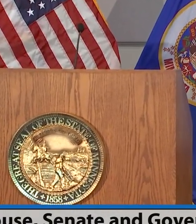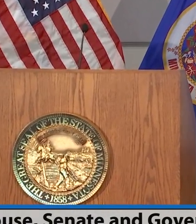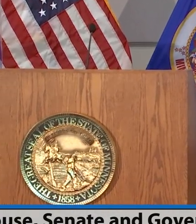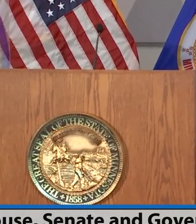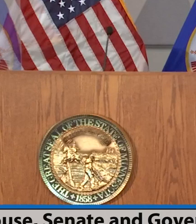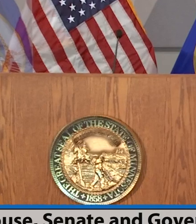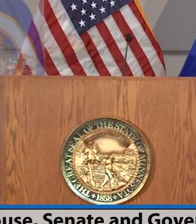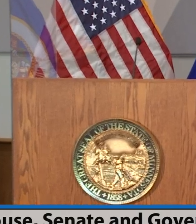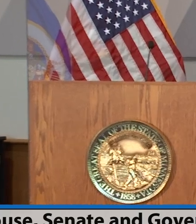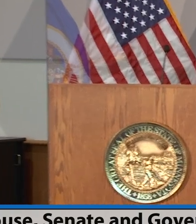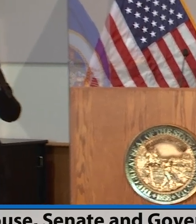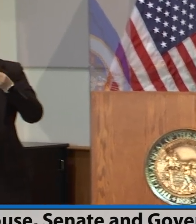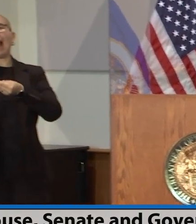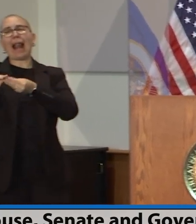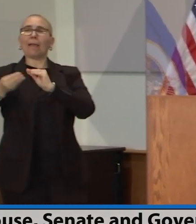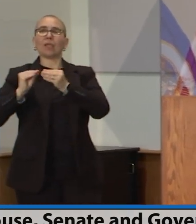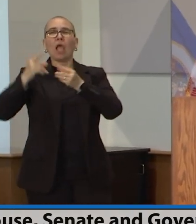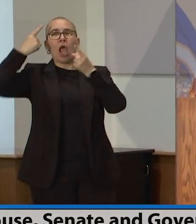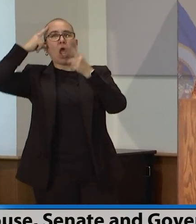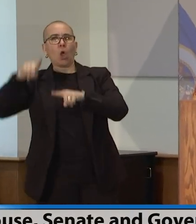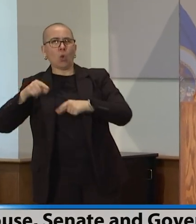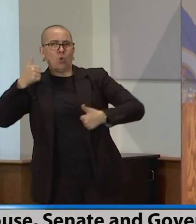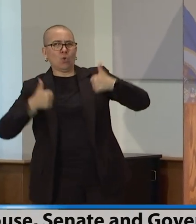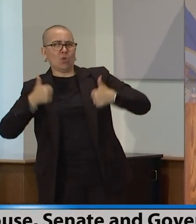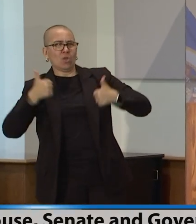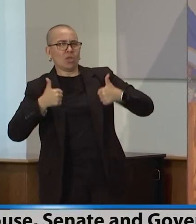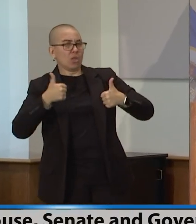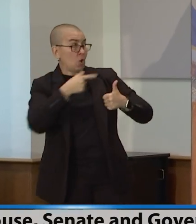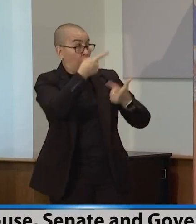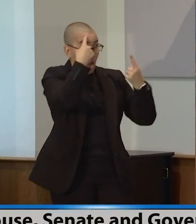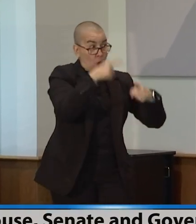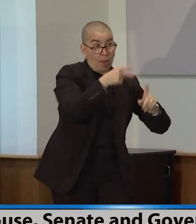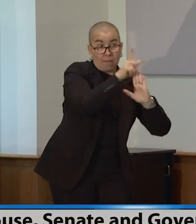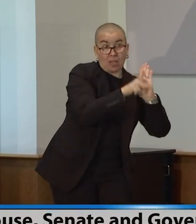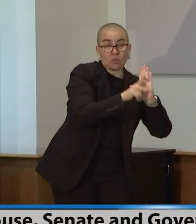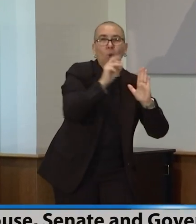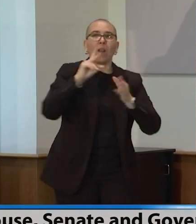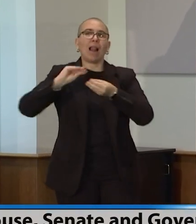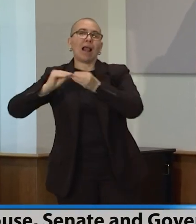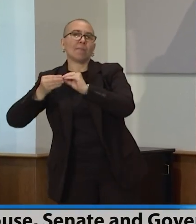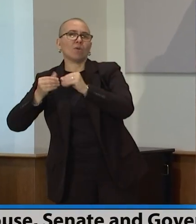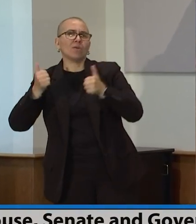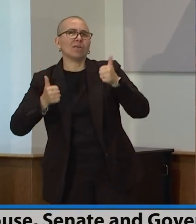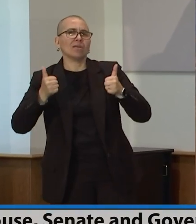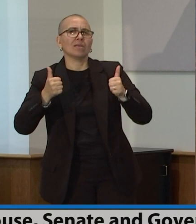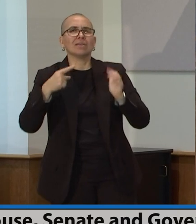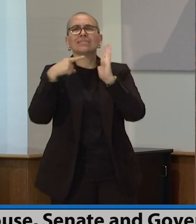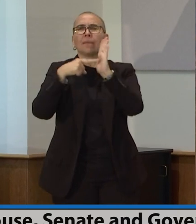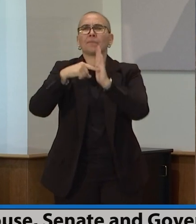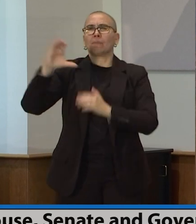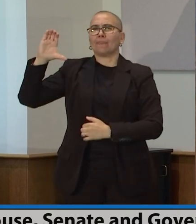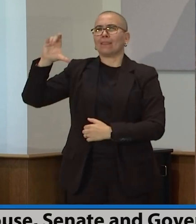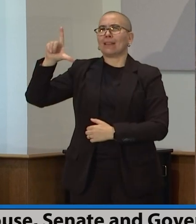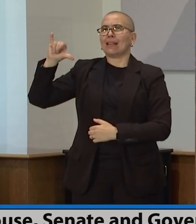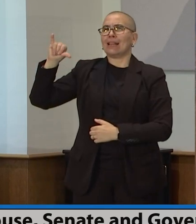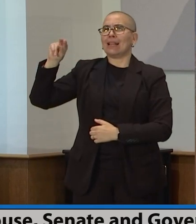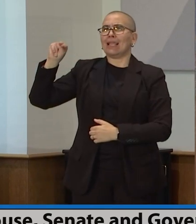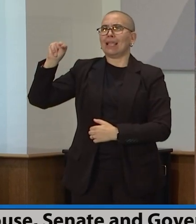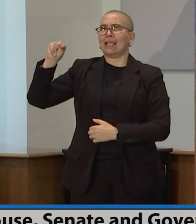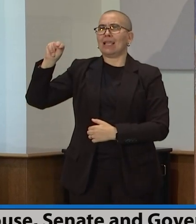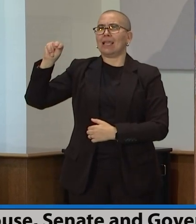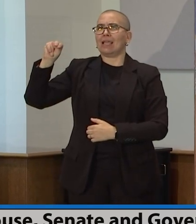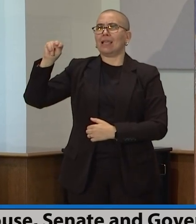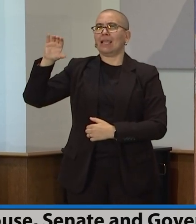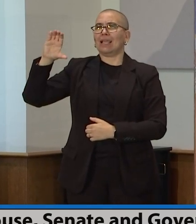principles have agreed on? And I'm curious about things like the clean car rules, for instance, which was done by administrative, by the